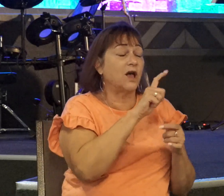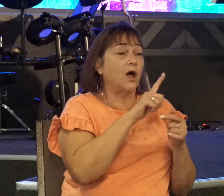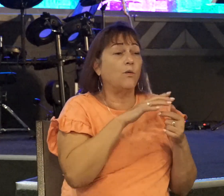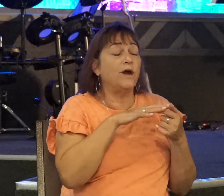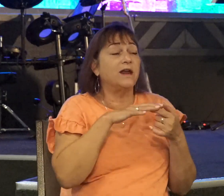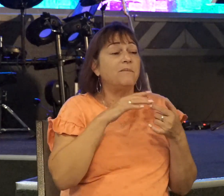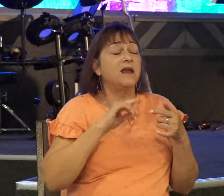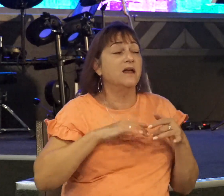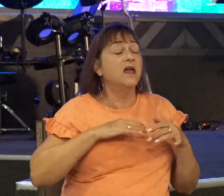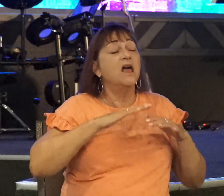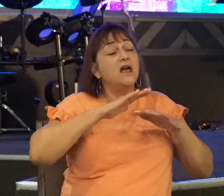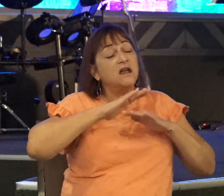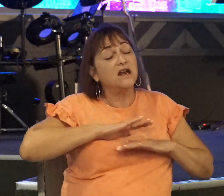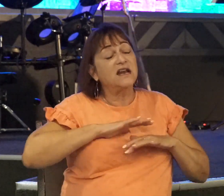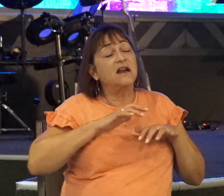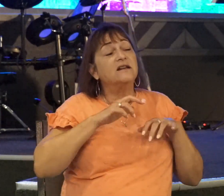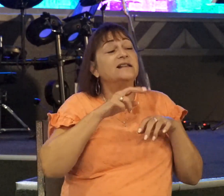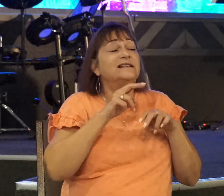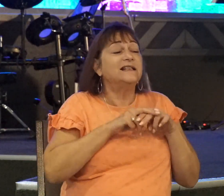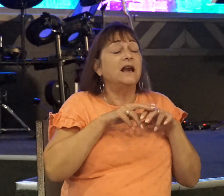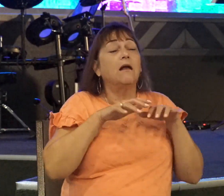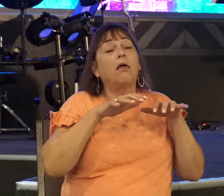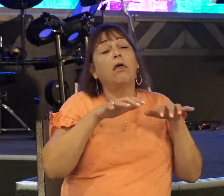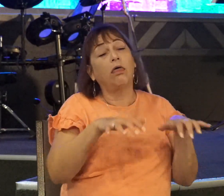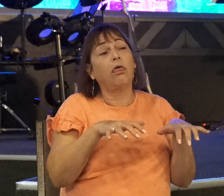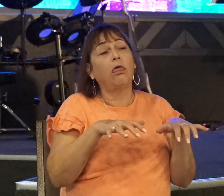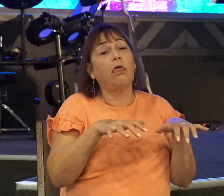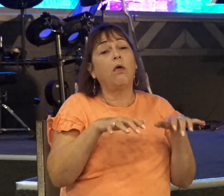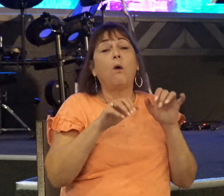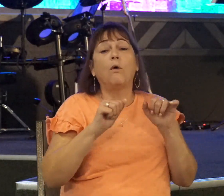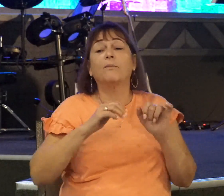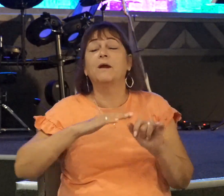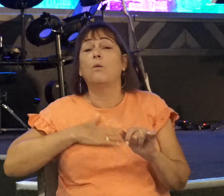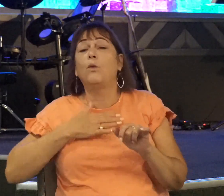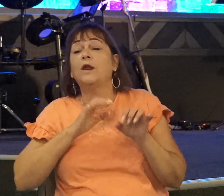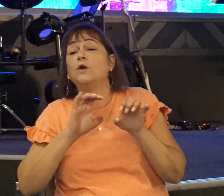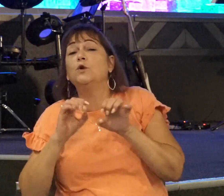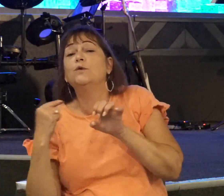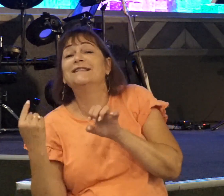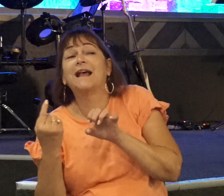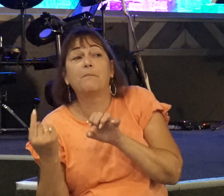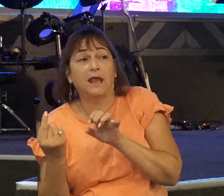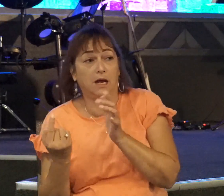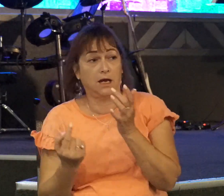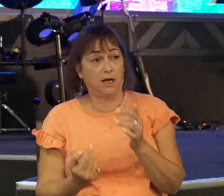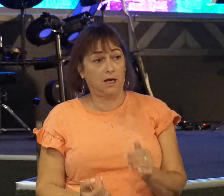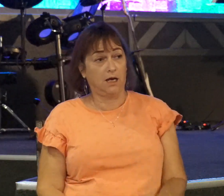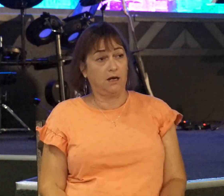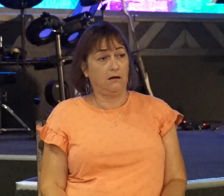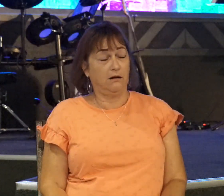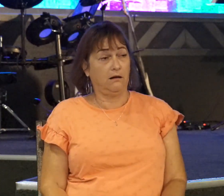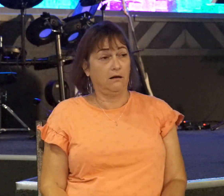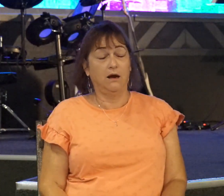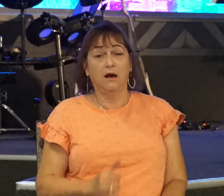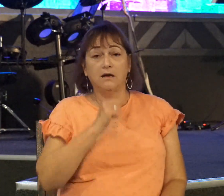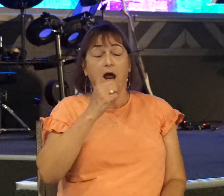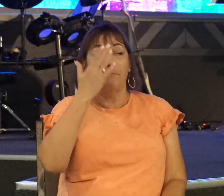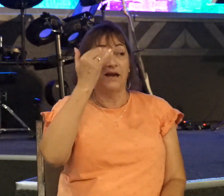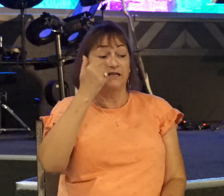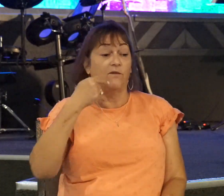nothing or we can be willing to do something. Not because of who we are, but because of who